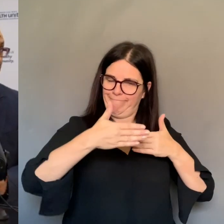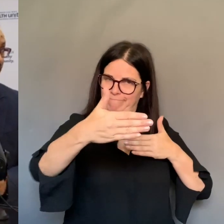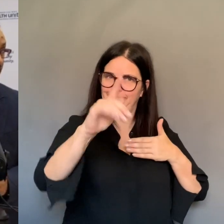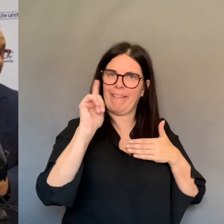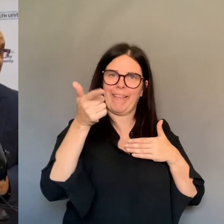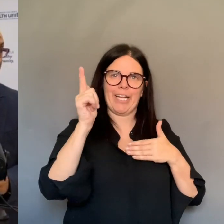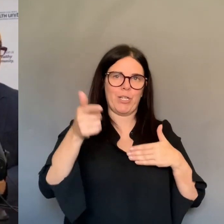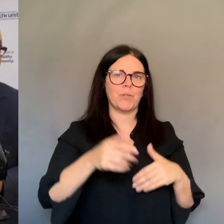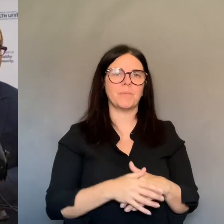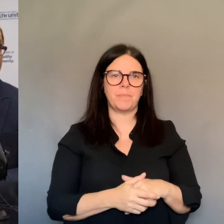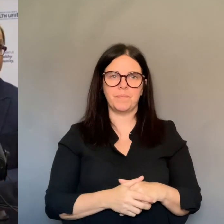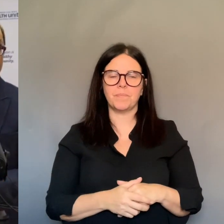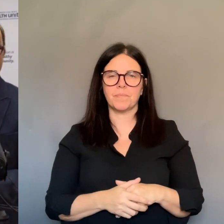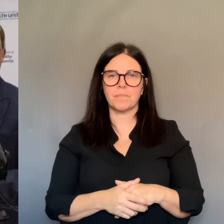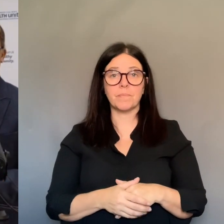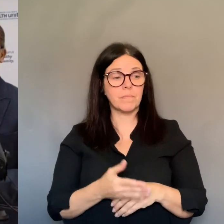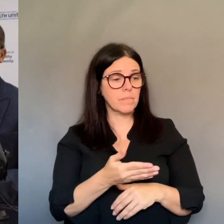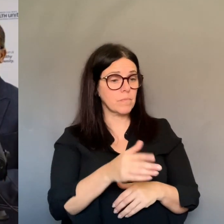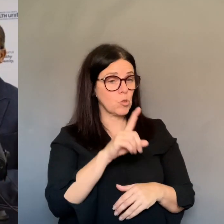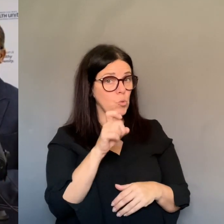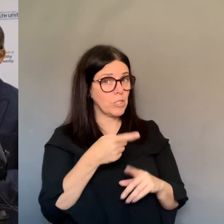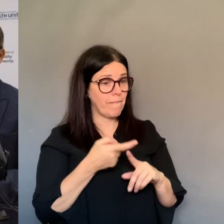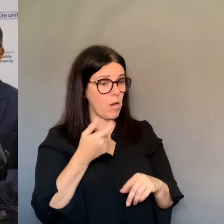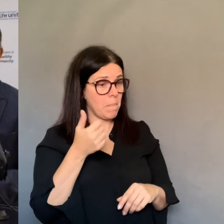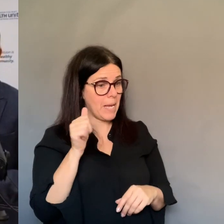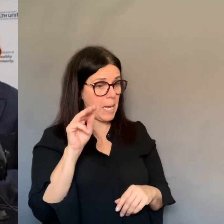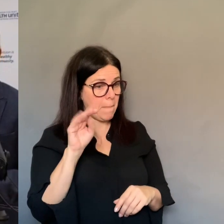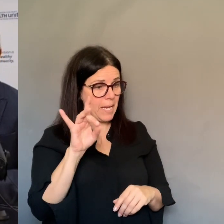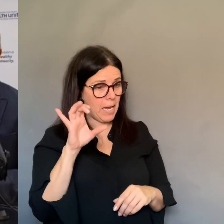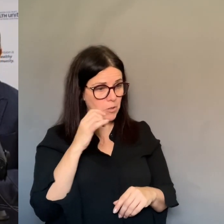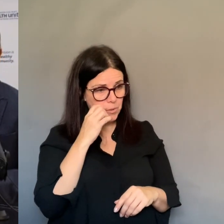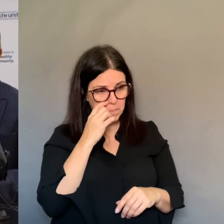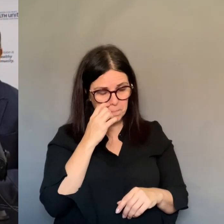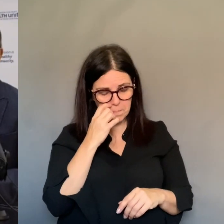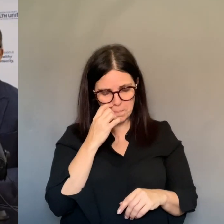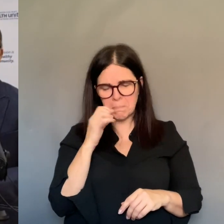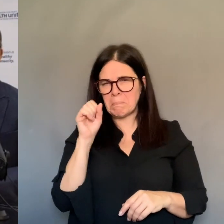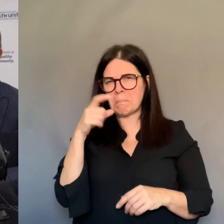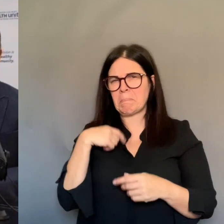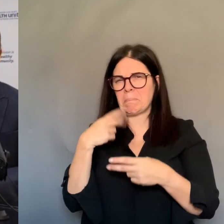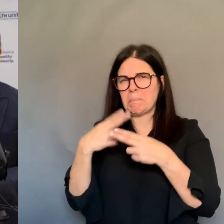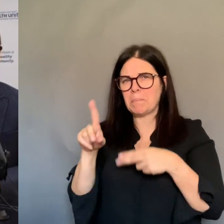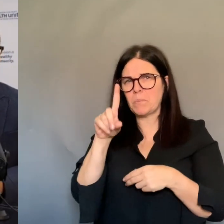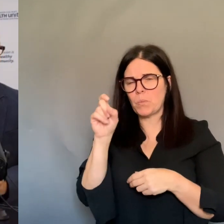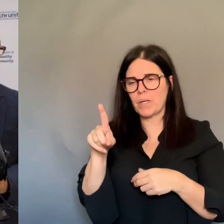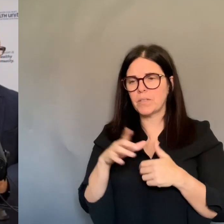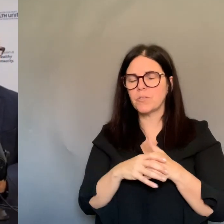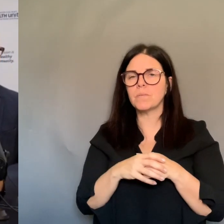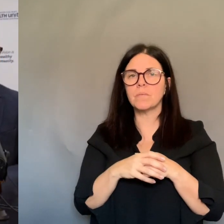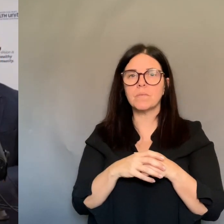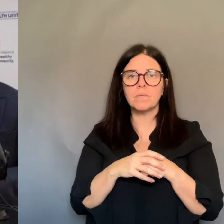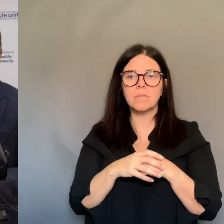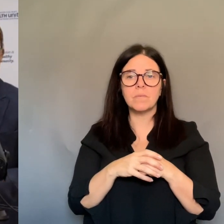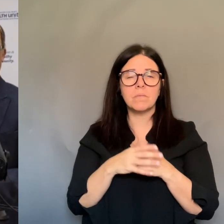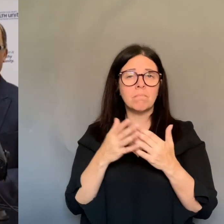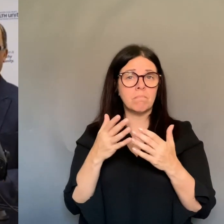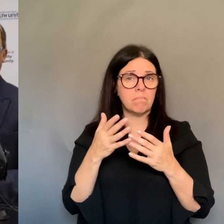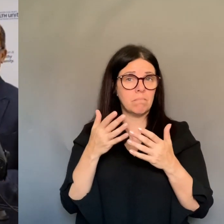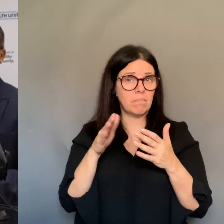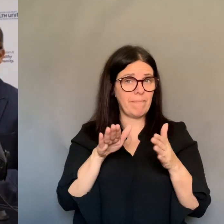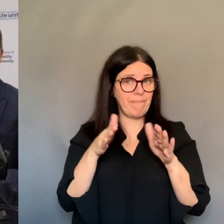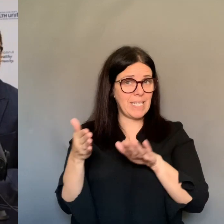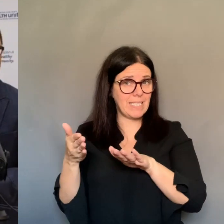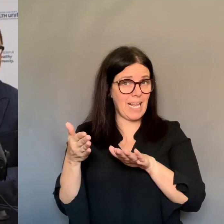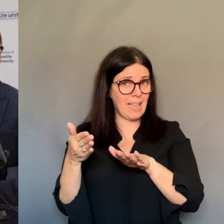on our website as we are getting the data every day and we will